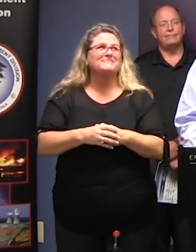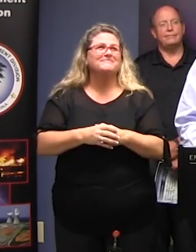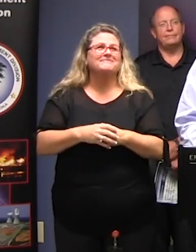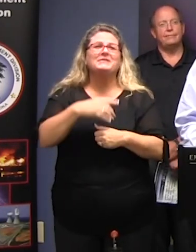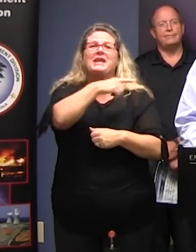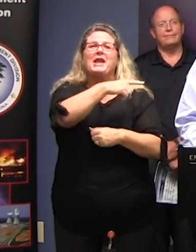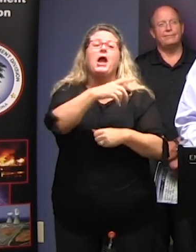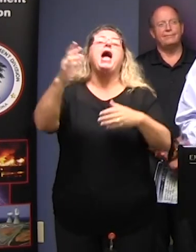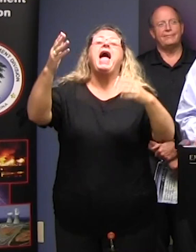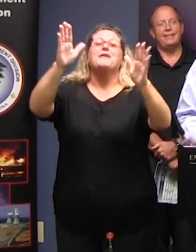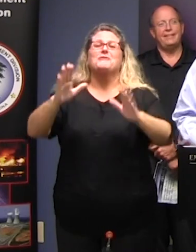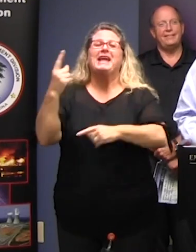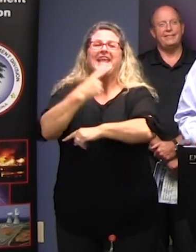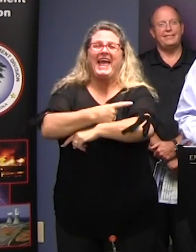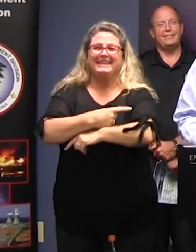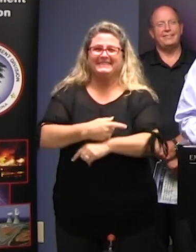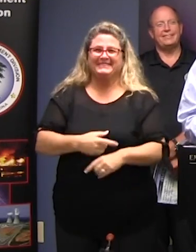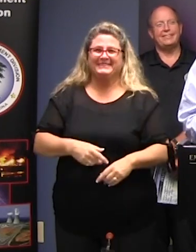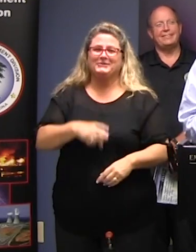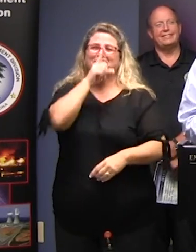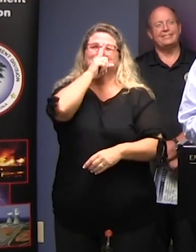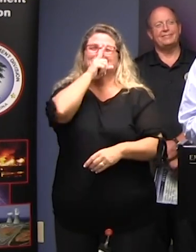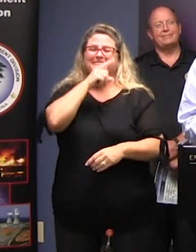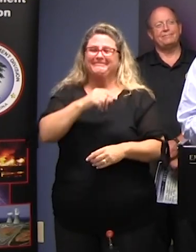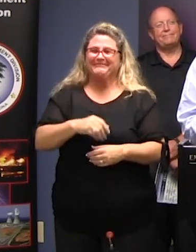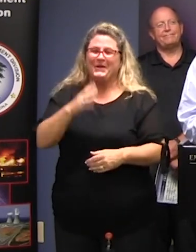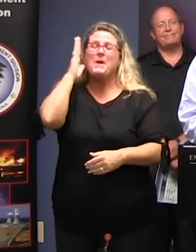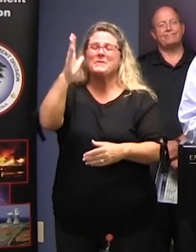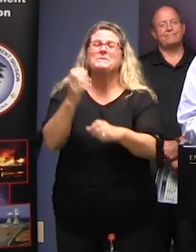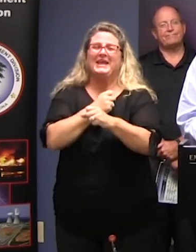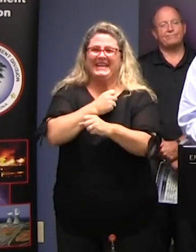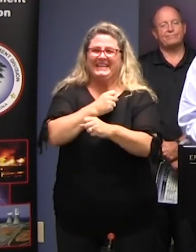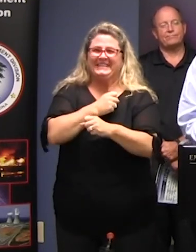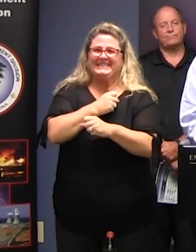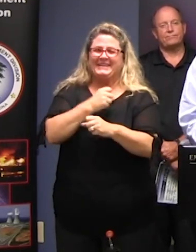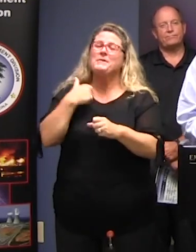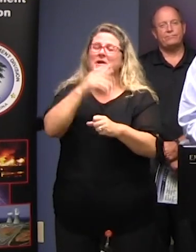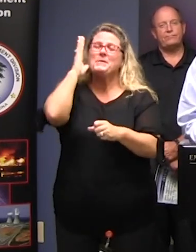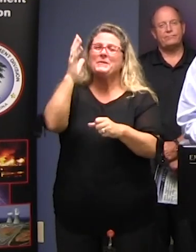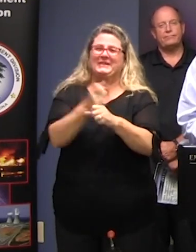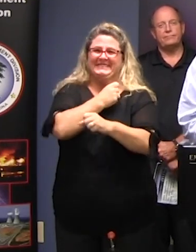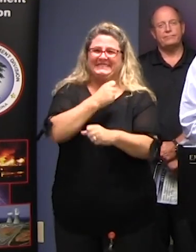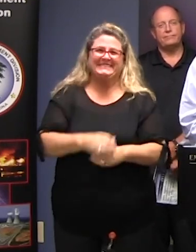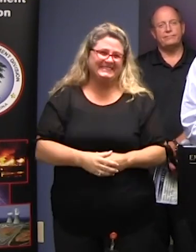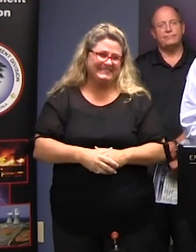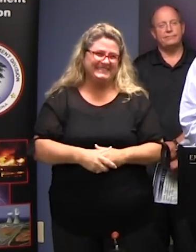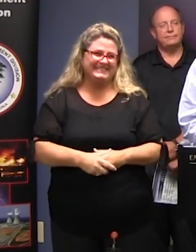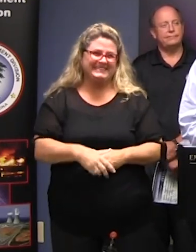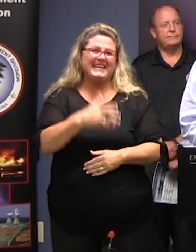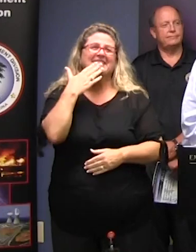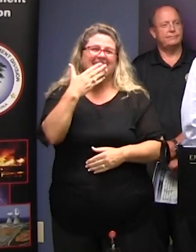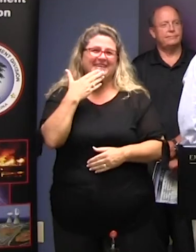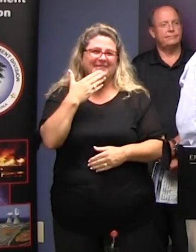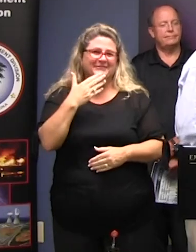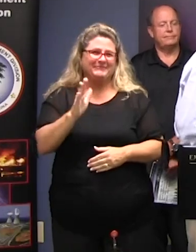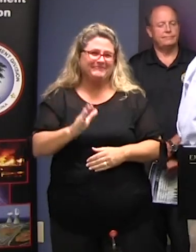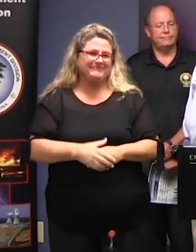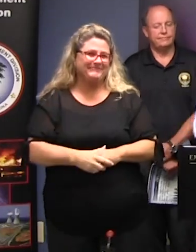We will have a great day We will win We're going to win Thank you guys